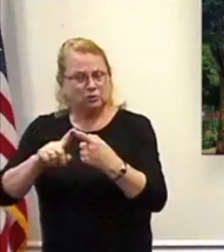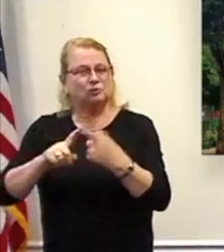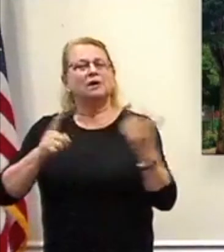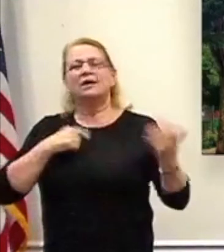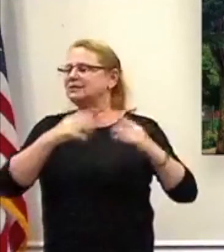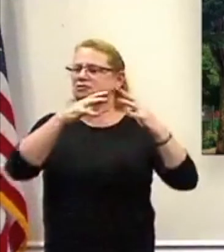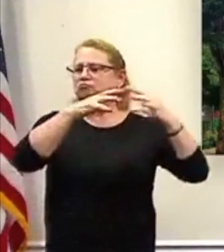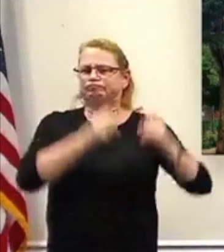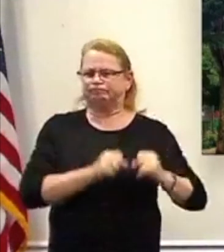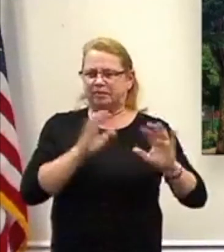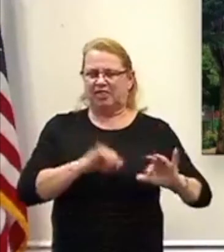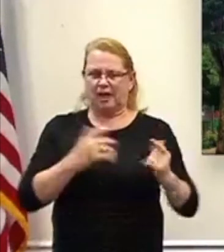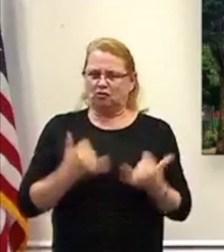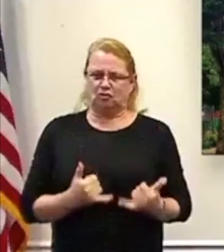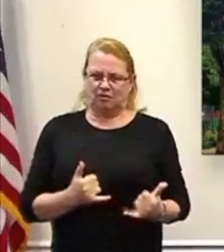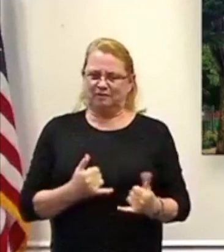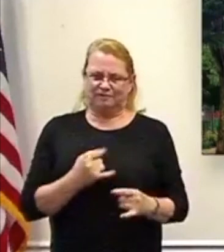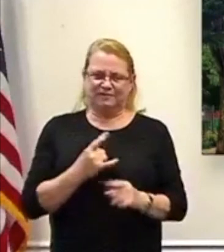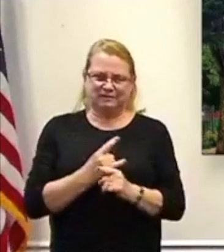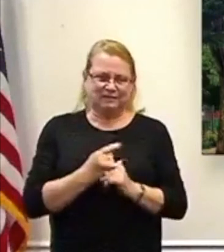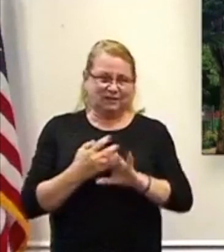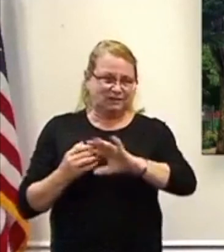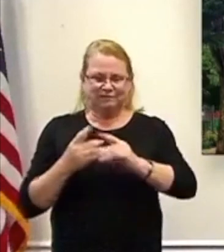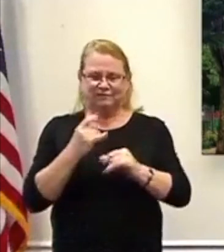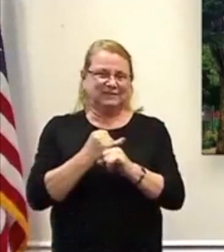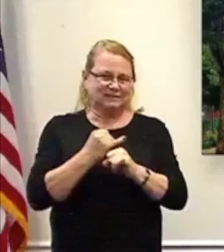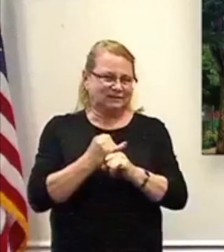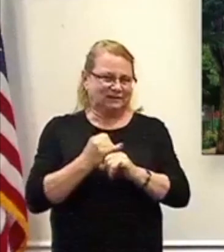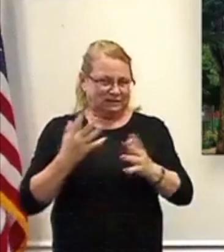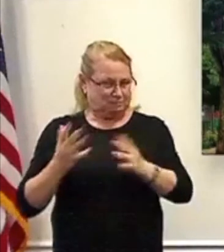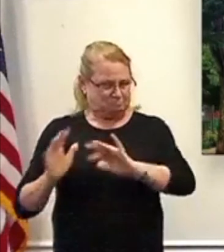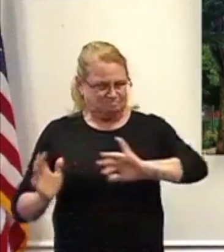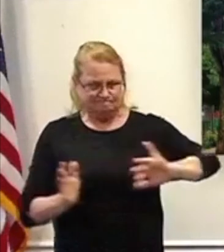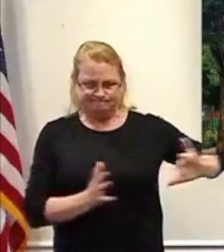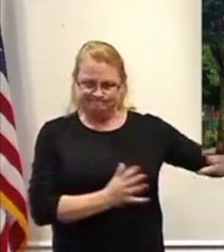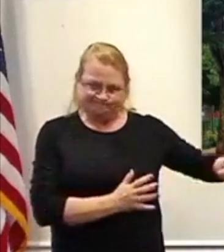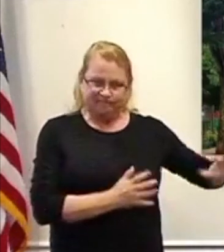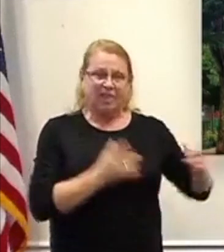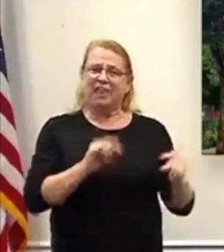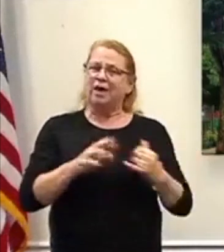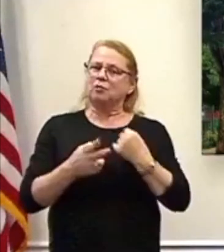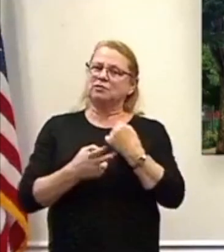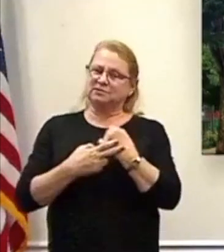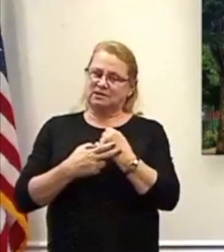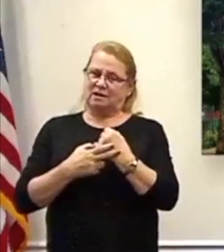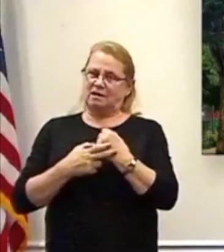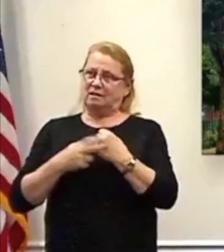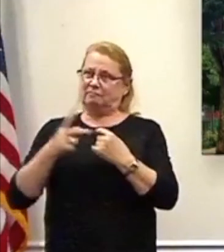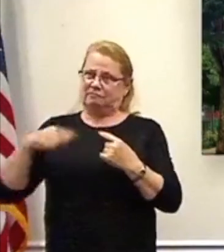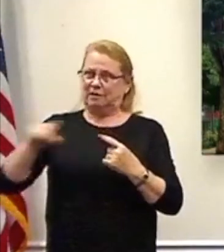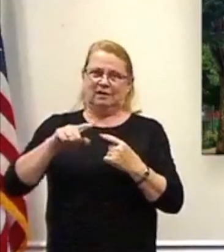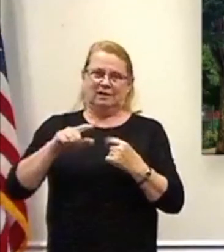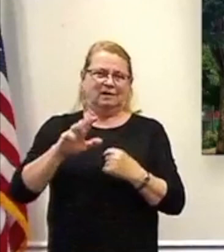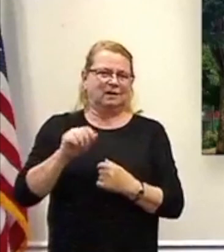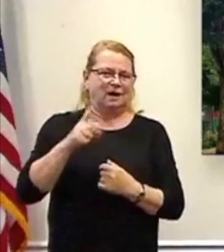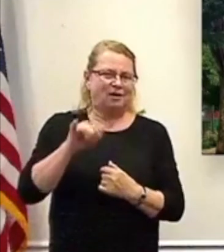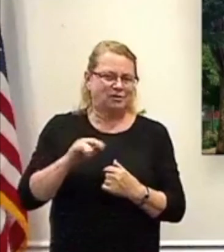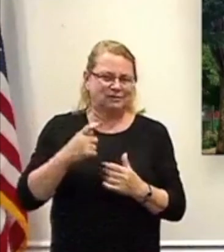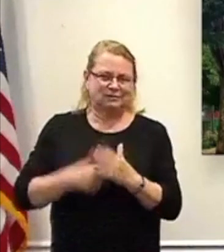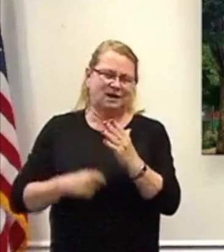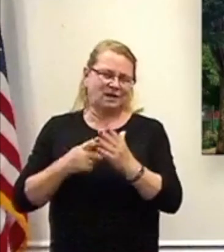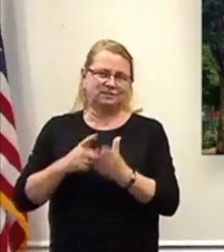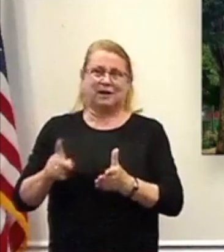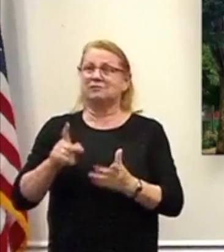current facility, and that is what we're moving forward with and will result in significant savings to county taxpayers and a much better and healthier system.